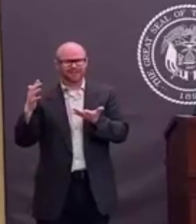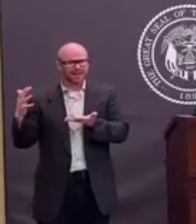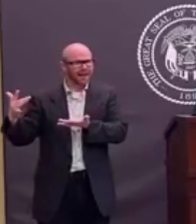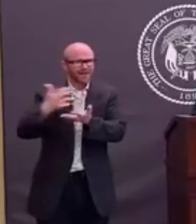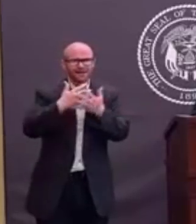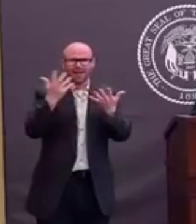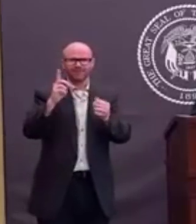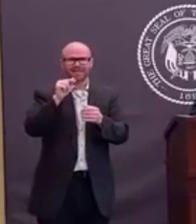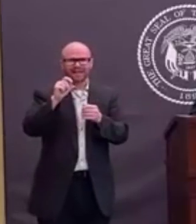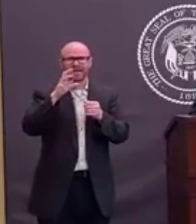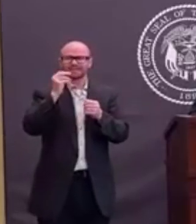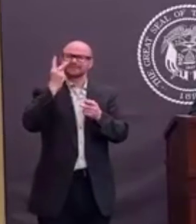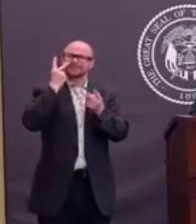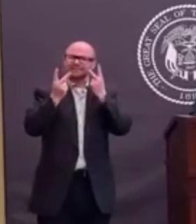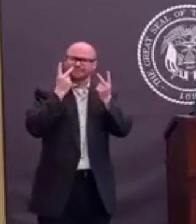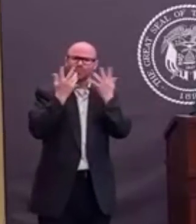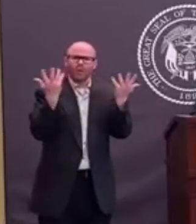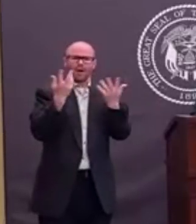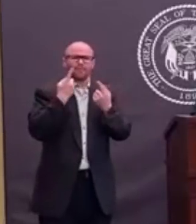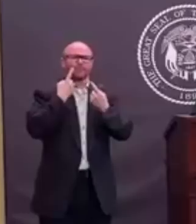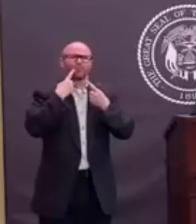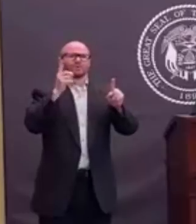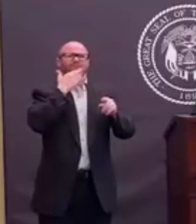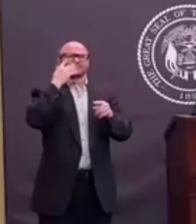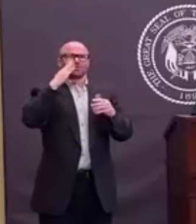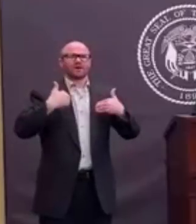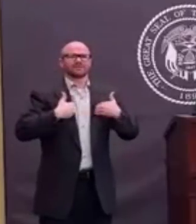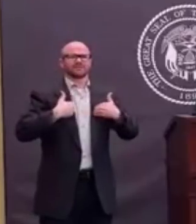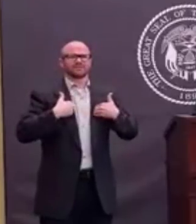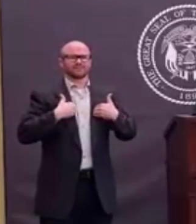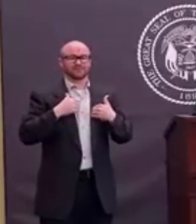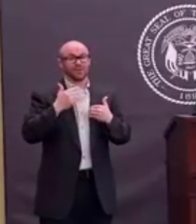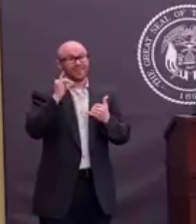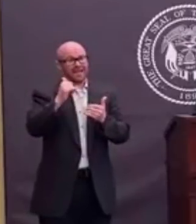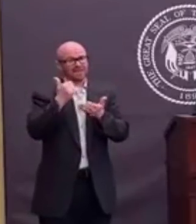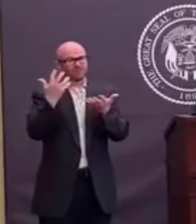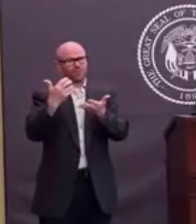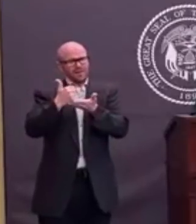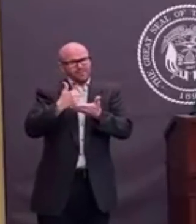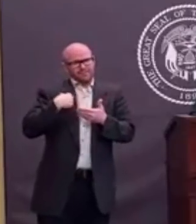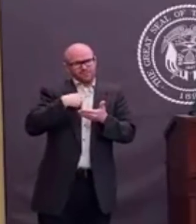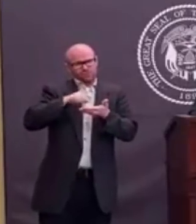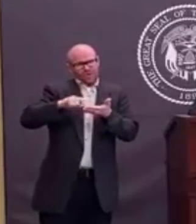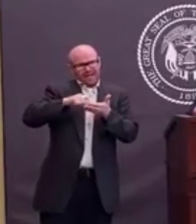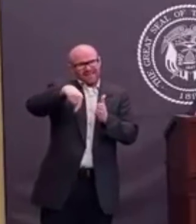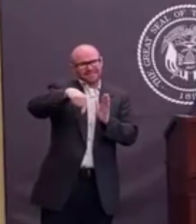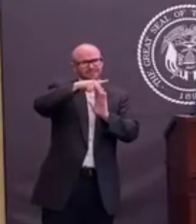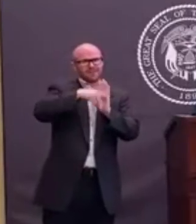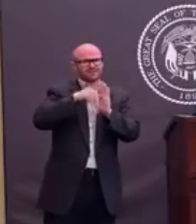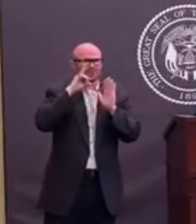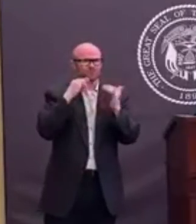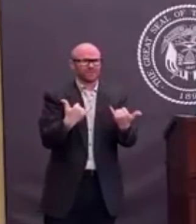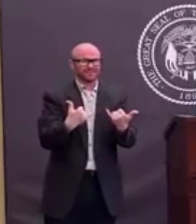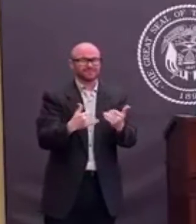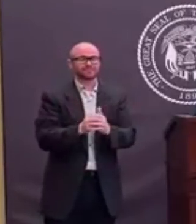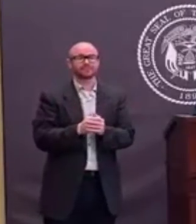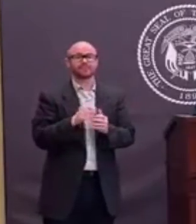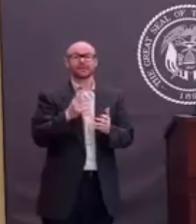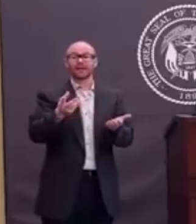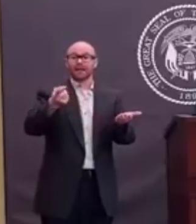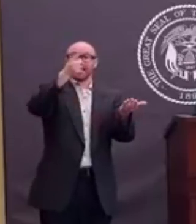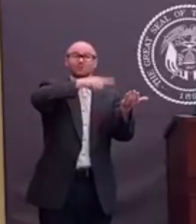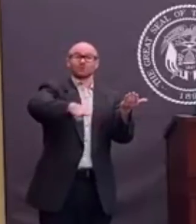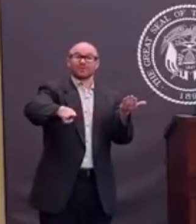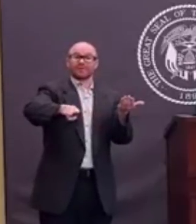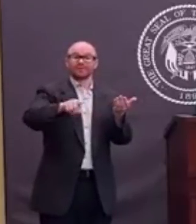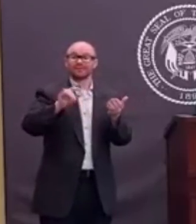for us, which has helped to, again, to inform us as far as what our policies are today. Now, if we find a week from now, as we